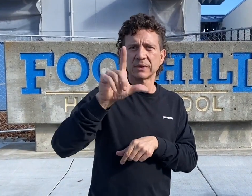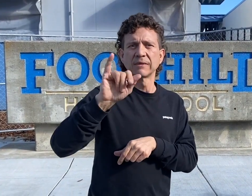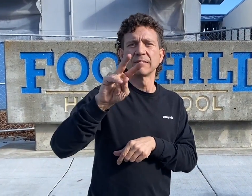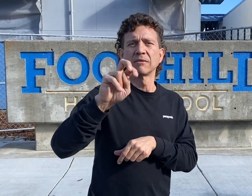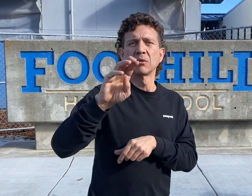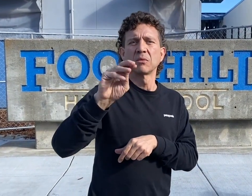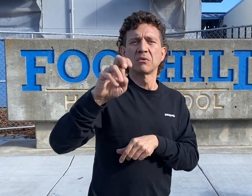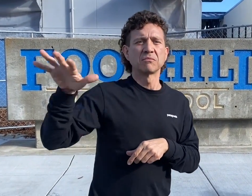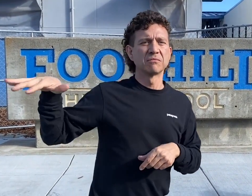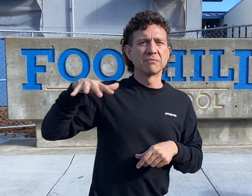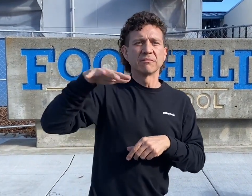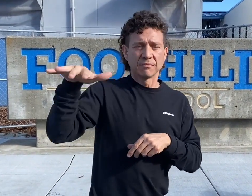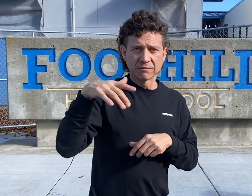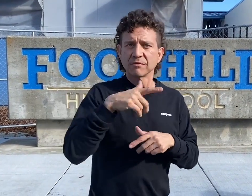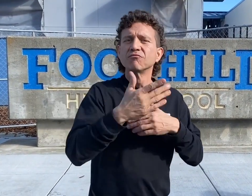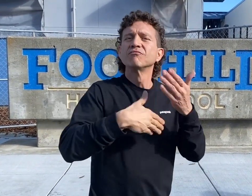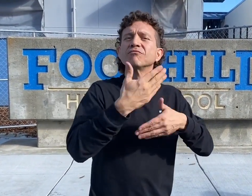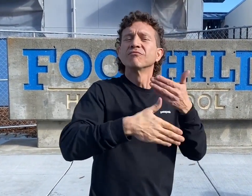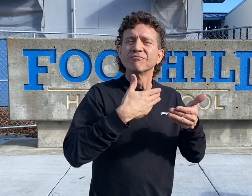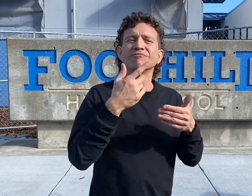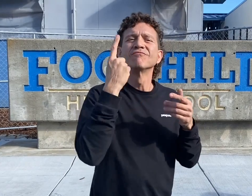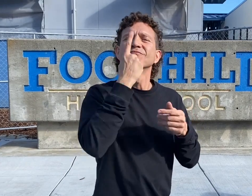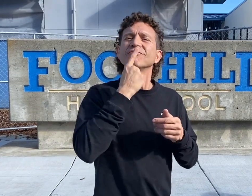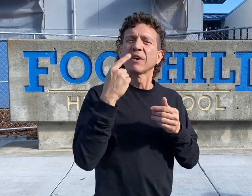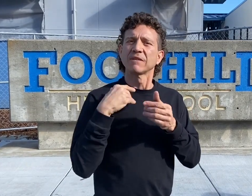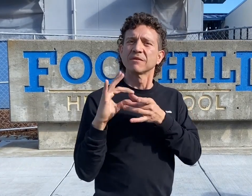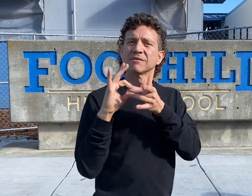So the Foothill program still has that connection with the Madden family.